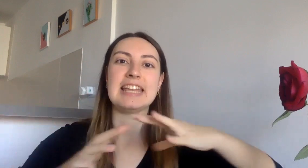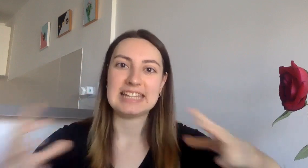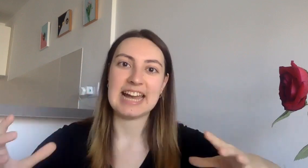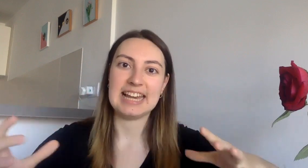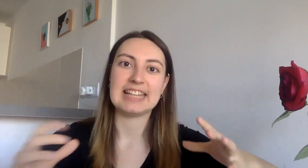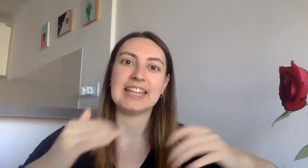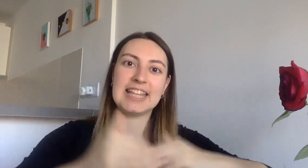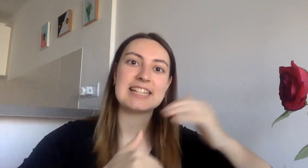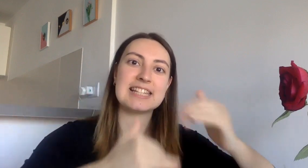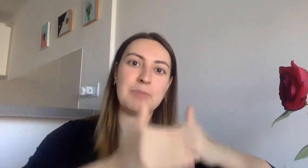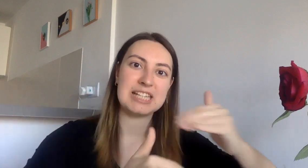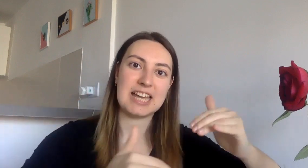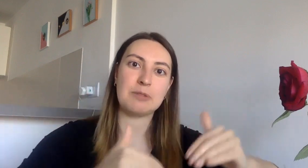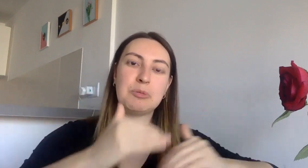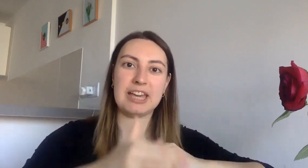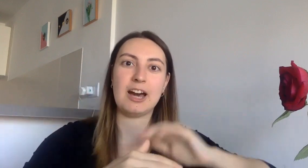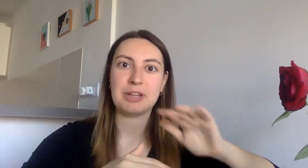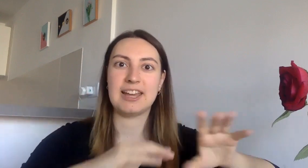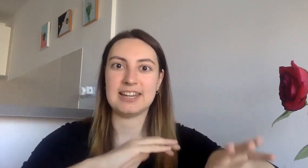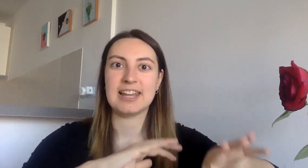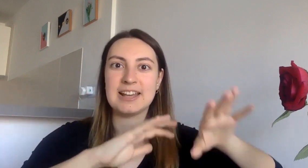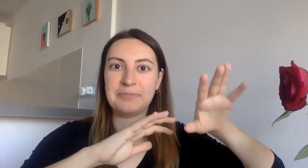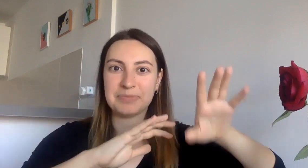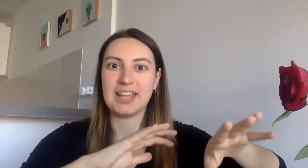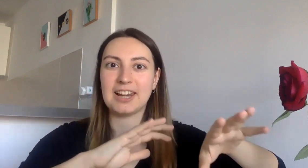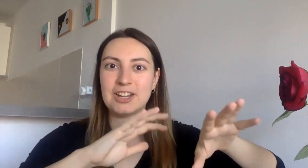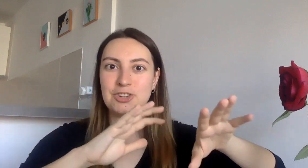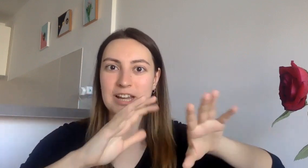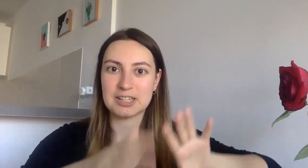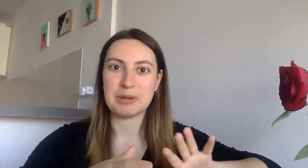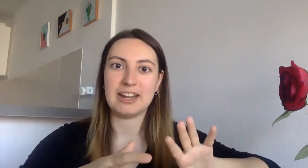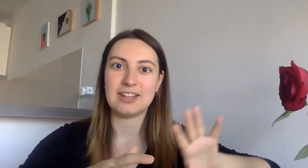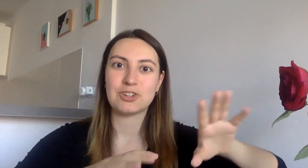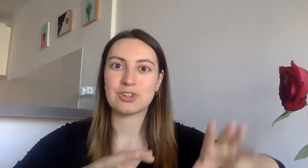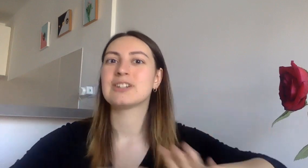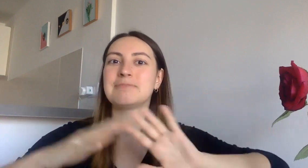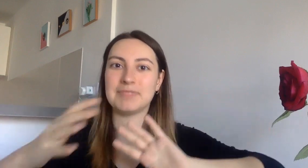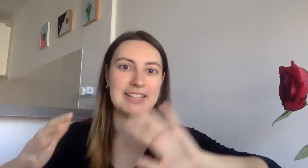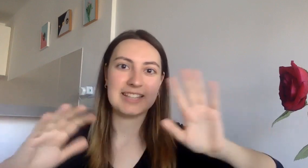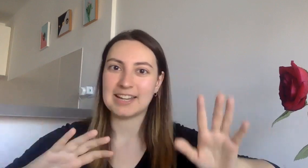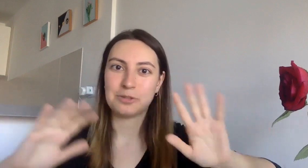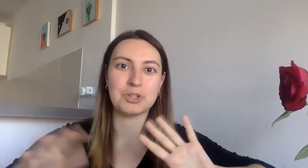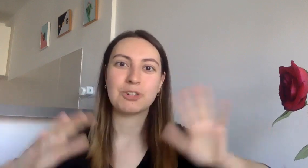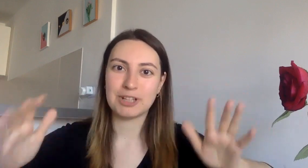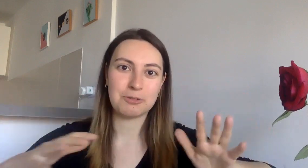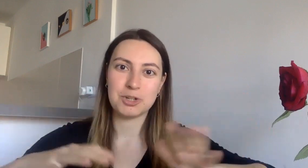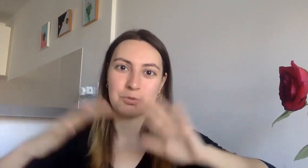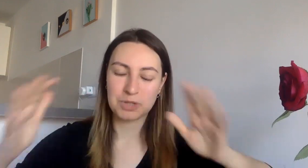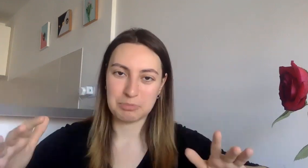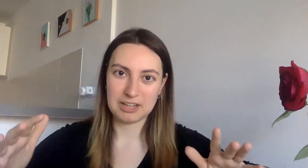in Italian. And then, step by step, pick up again English and Spanish and then whichever language would appear,